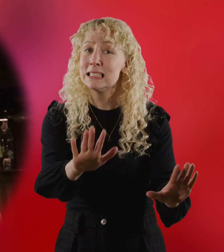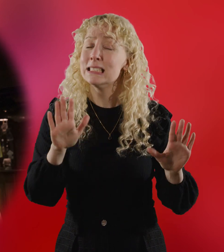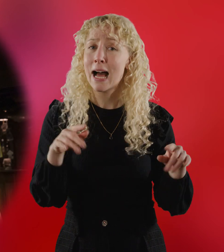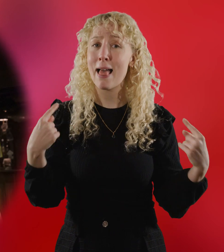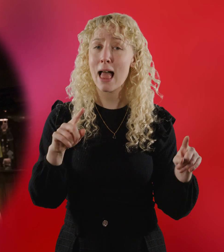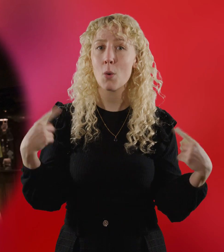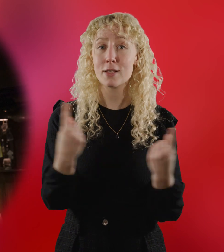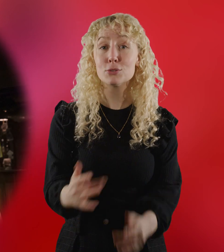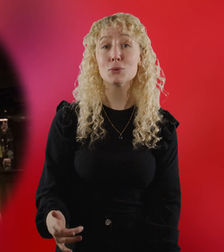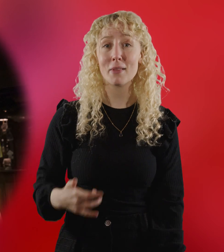to spare their lives.